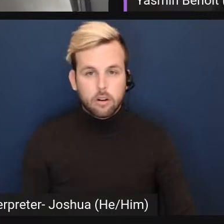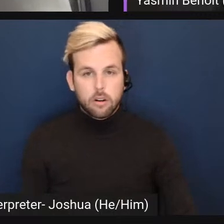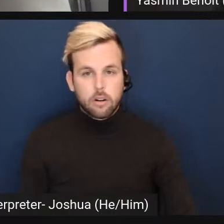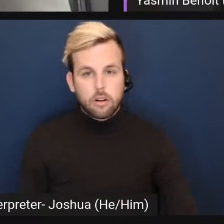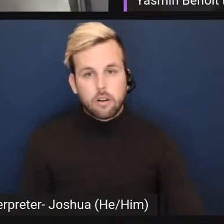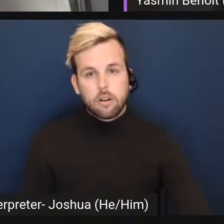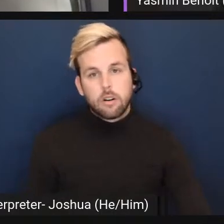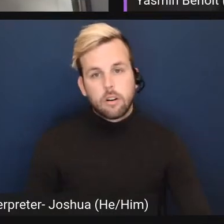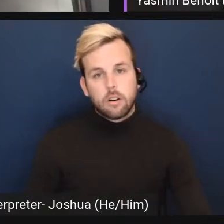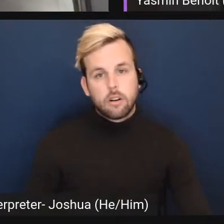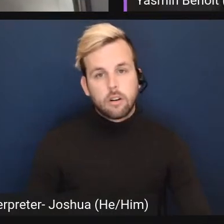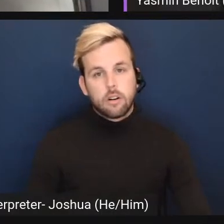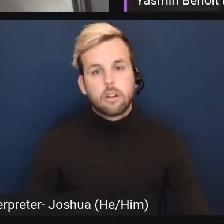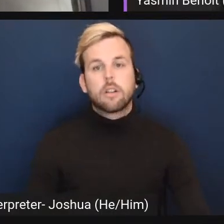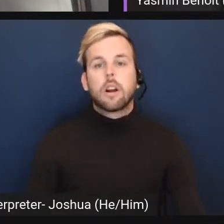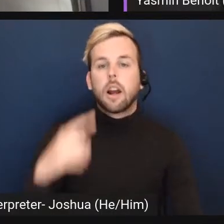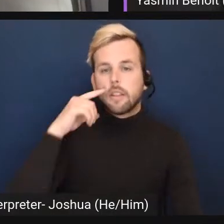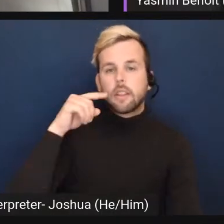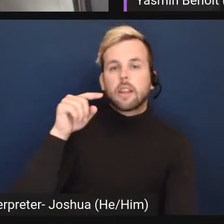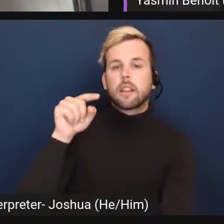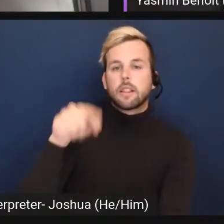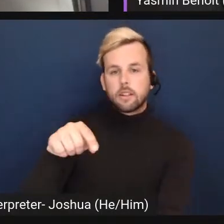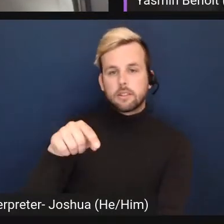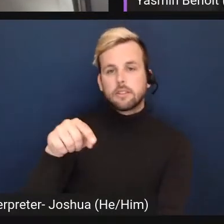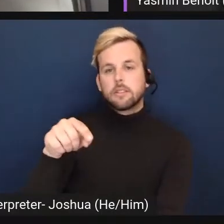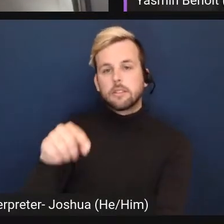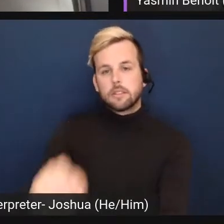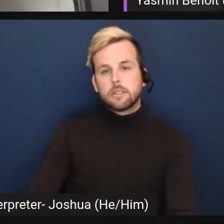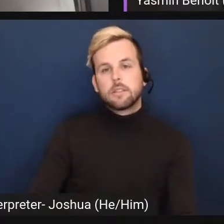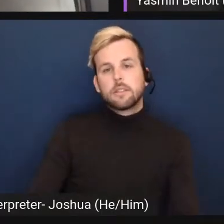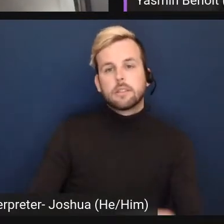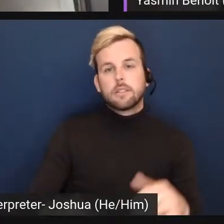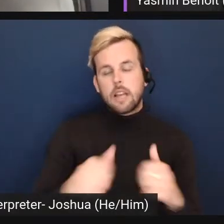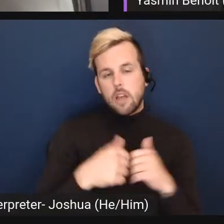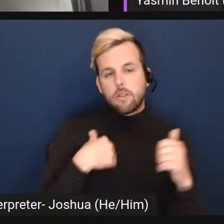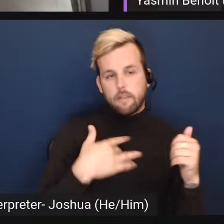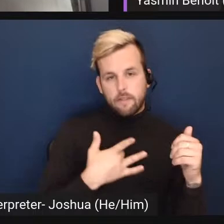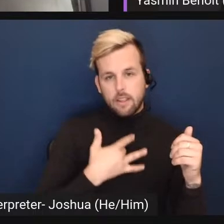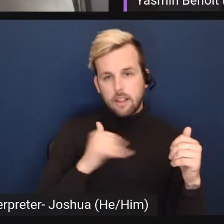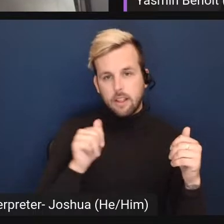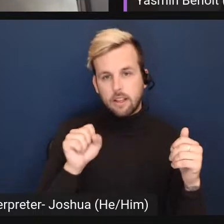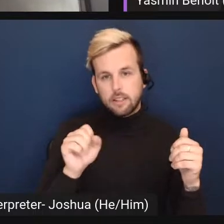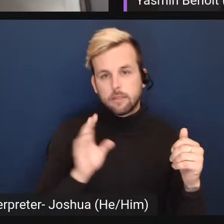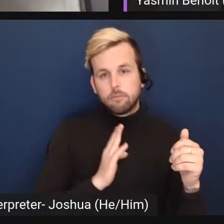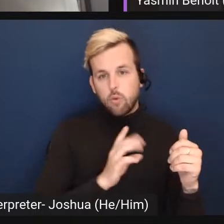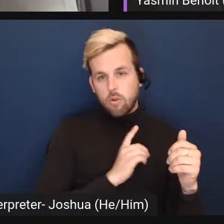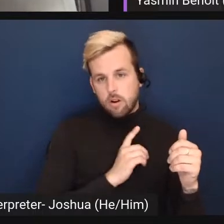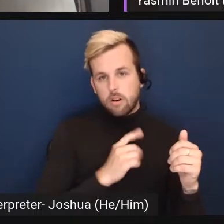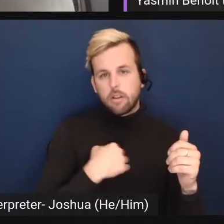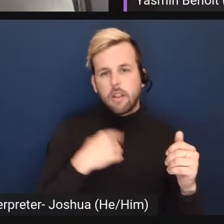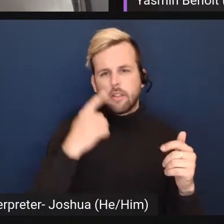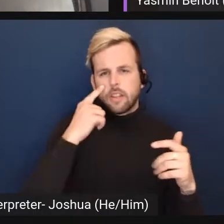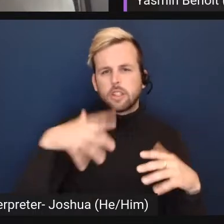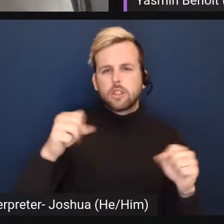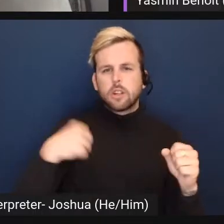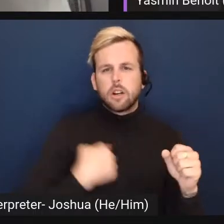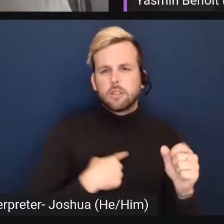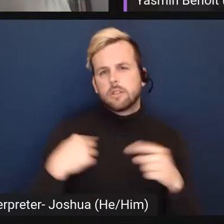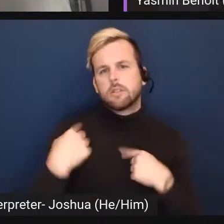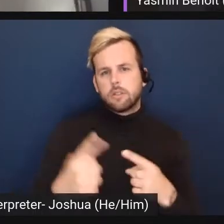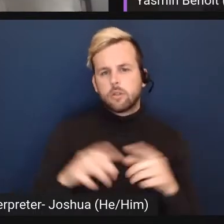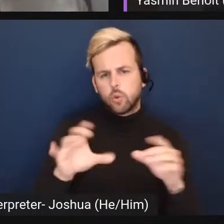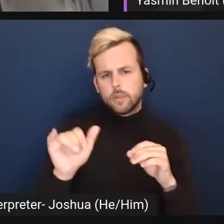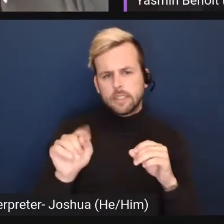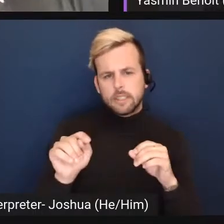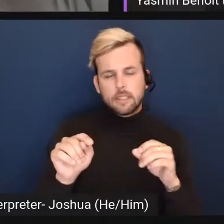Um, I think that this gets back to what we felt as a board, which is part of why I think it took us this long to do this is